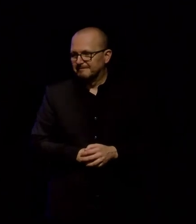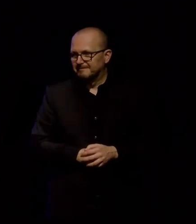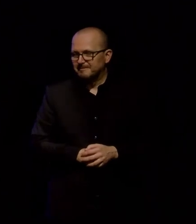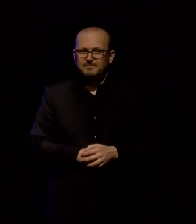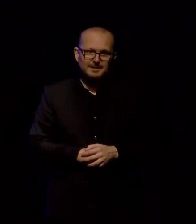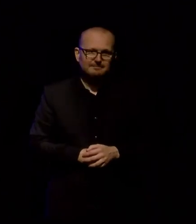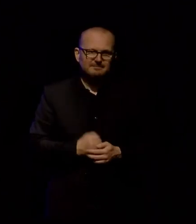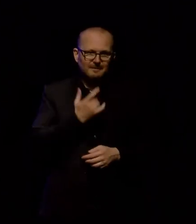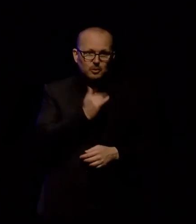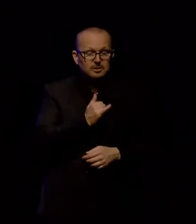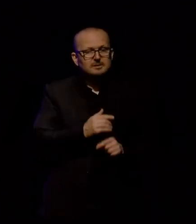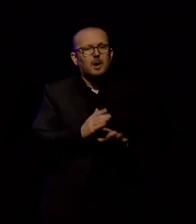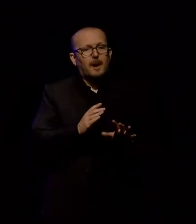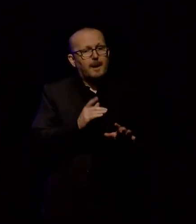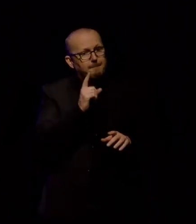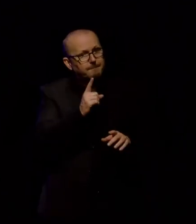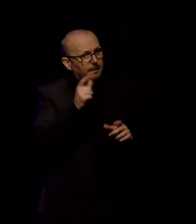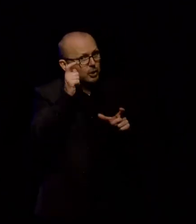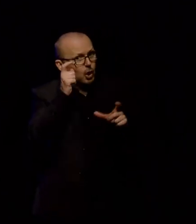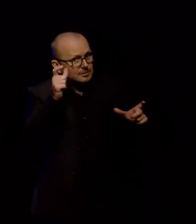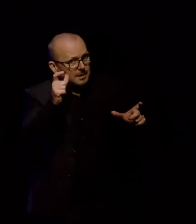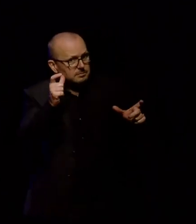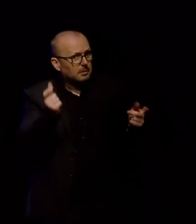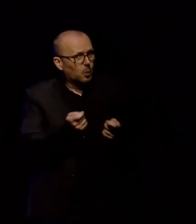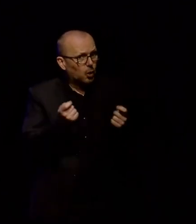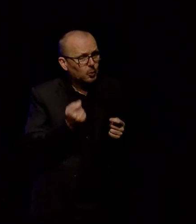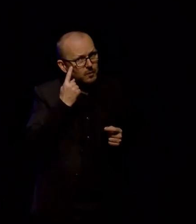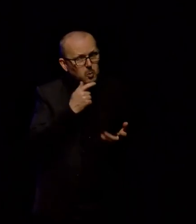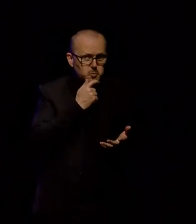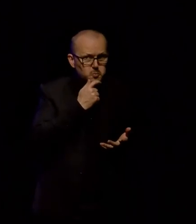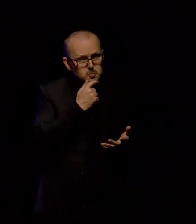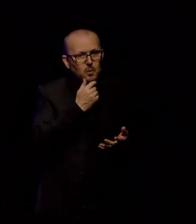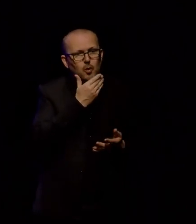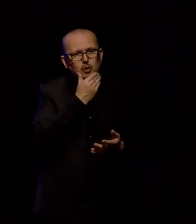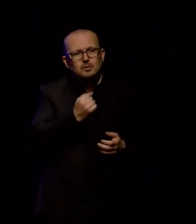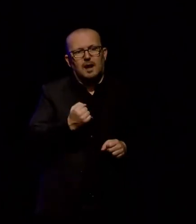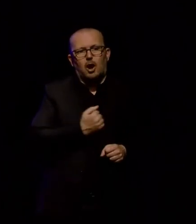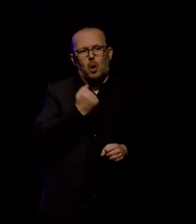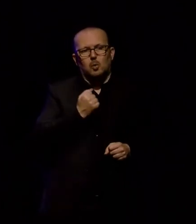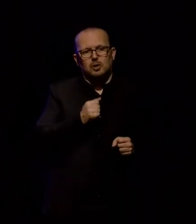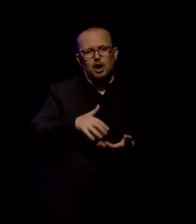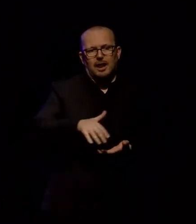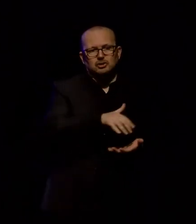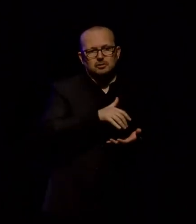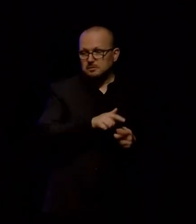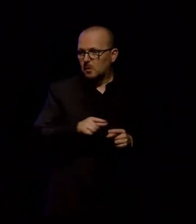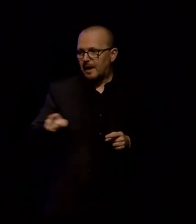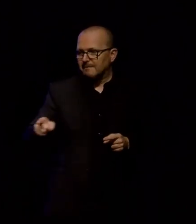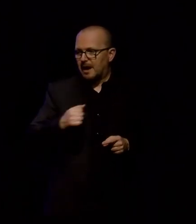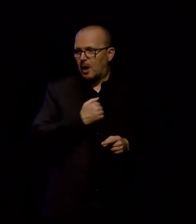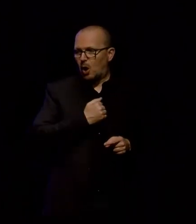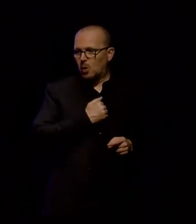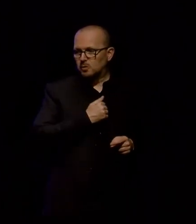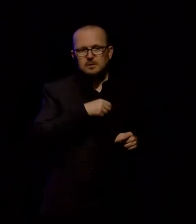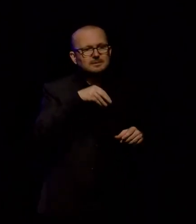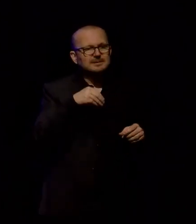So we decided we'd create our own fake spotted shag colony. Using our collection of taxidermies, spotted shag, the irony